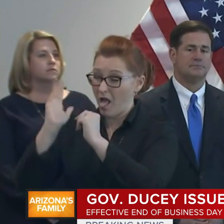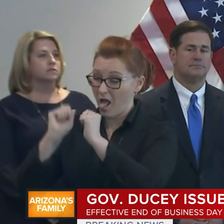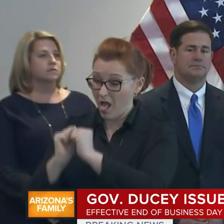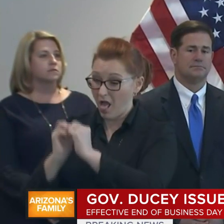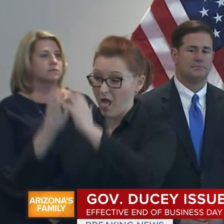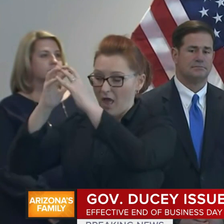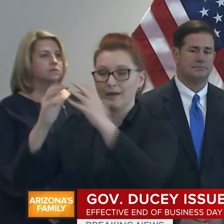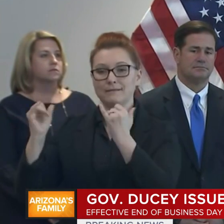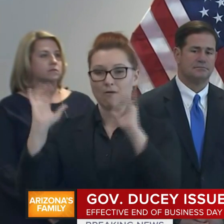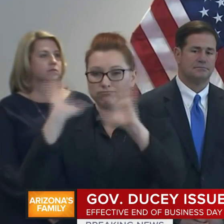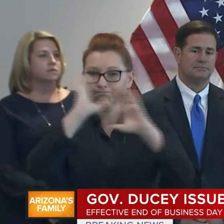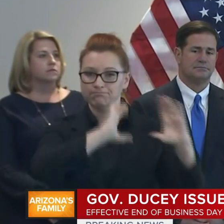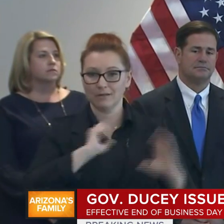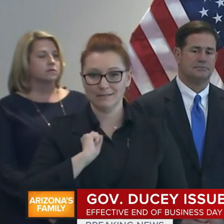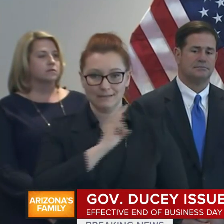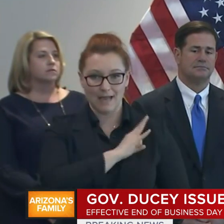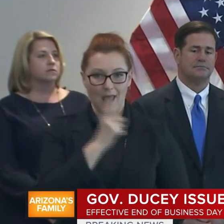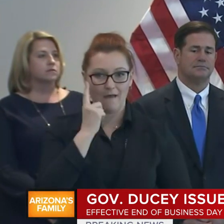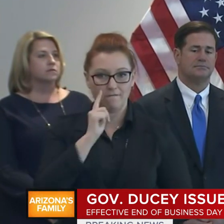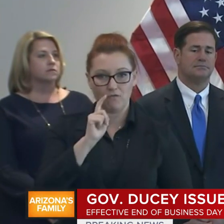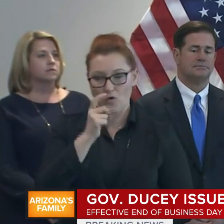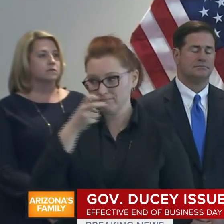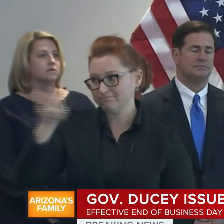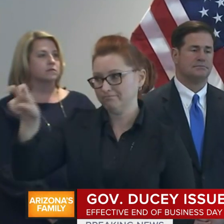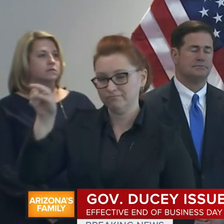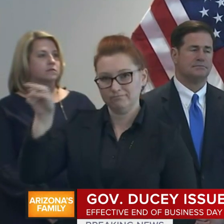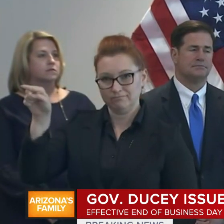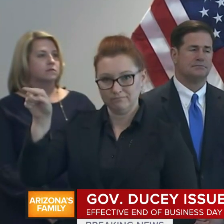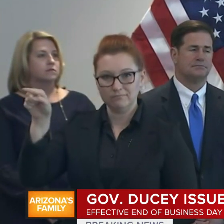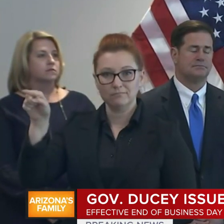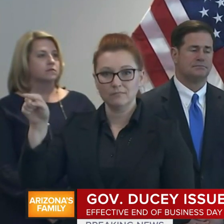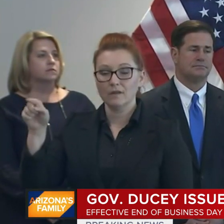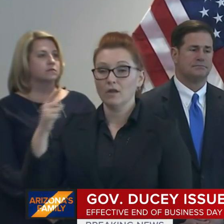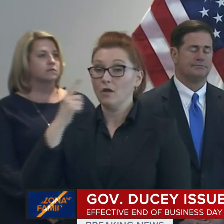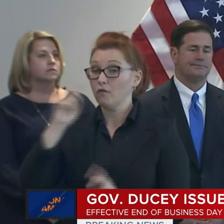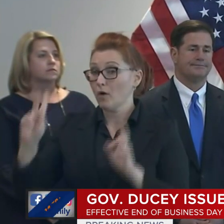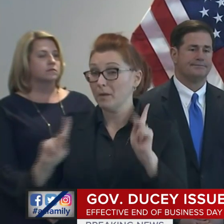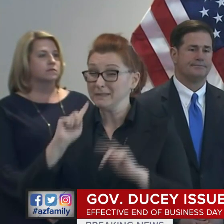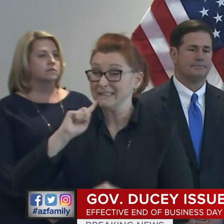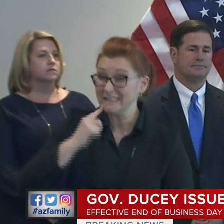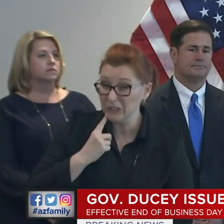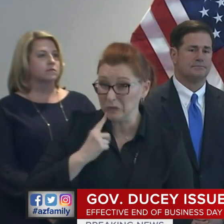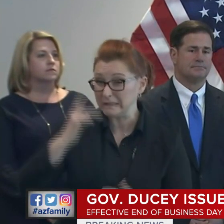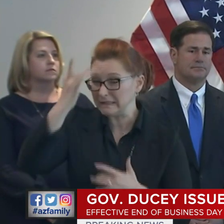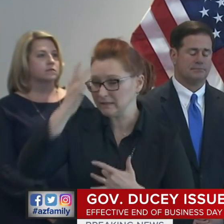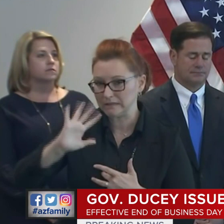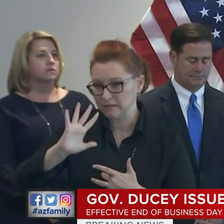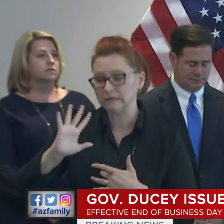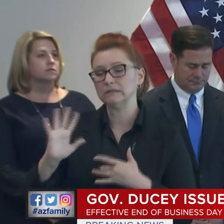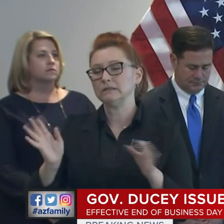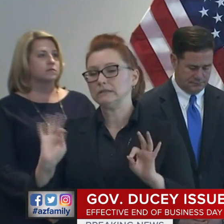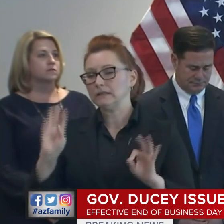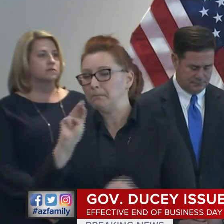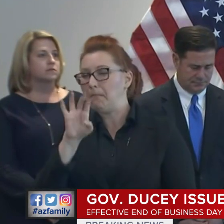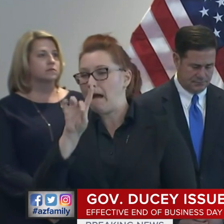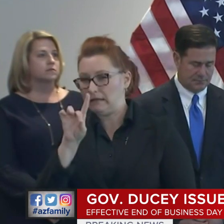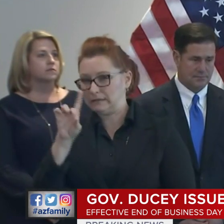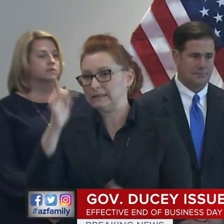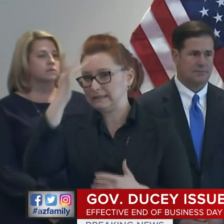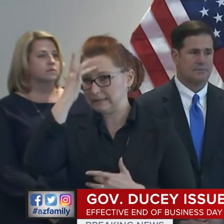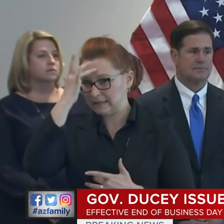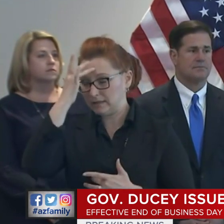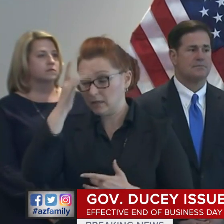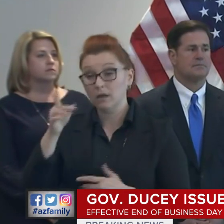to staff that 50-bed facility for low-acuity patients servicing all of the Navajo Nation, not just in Arizona but in New